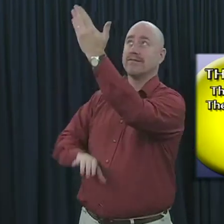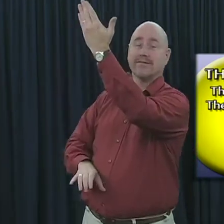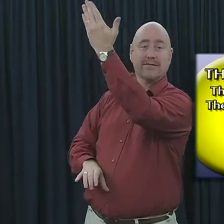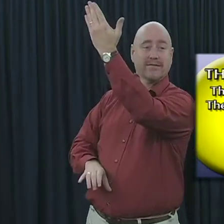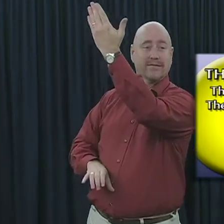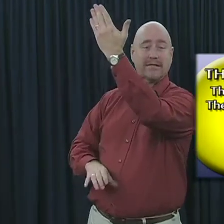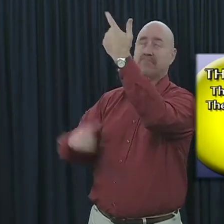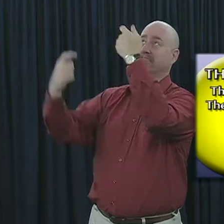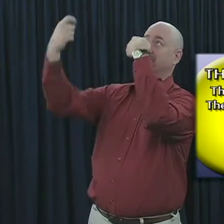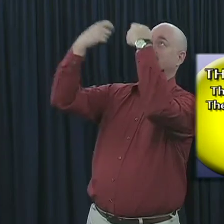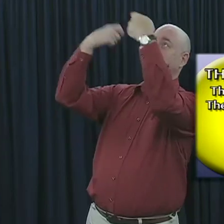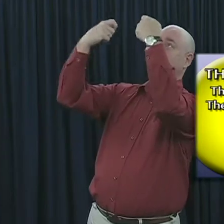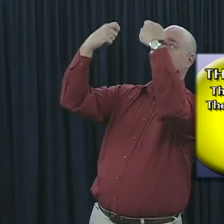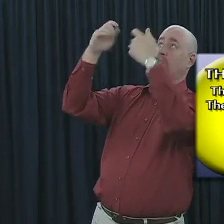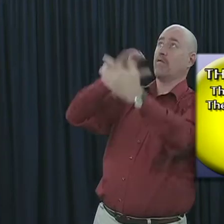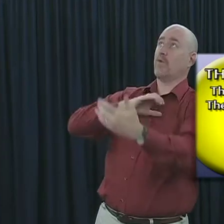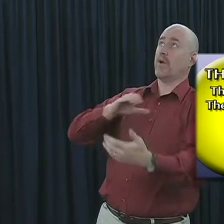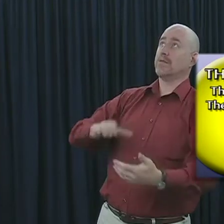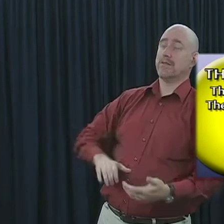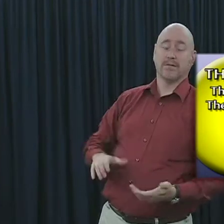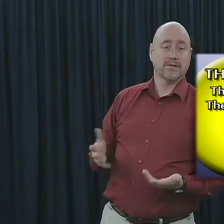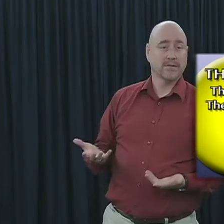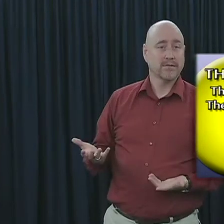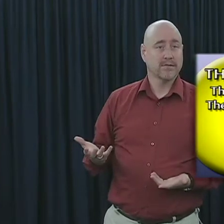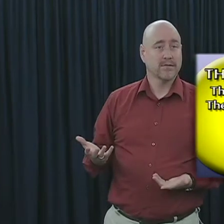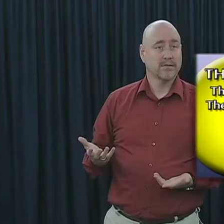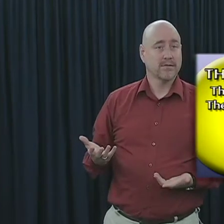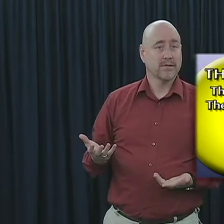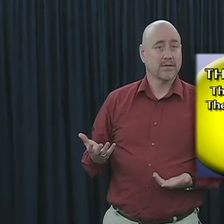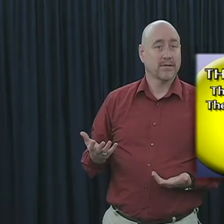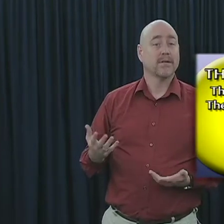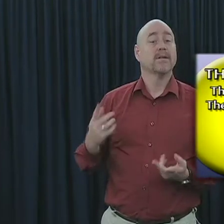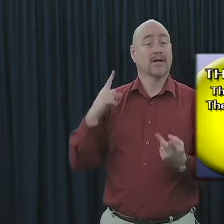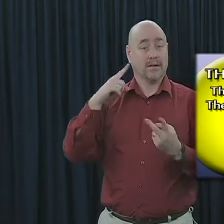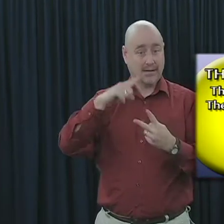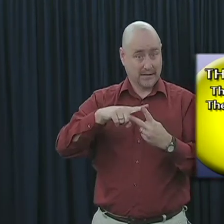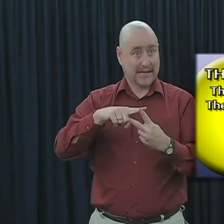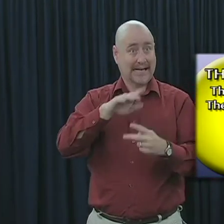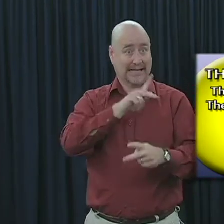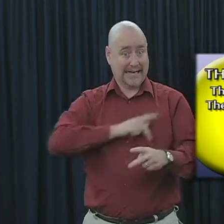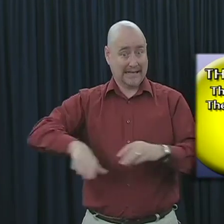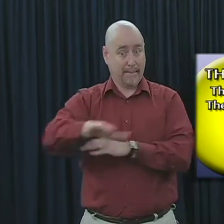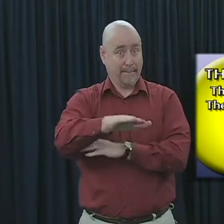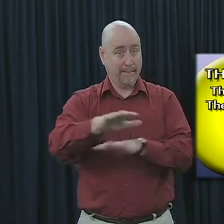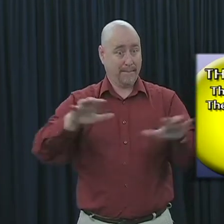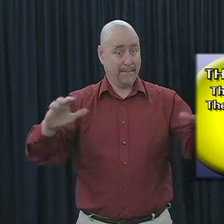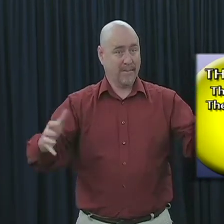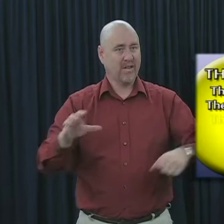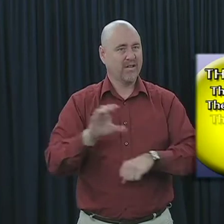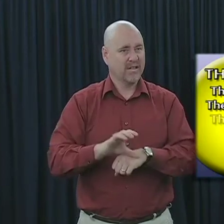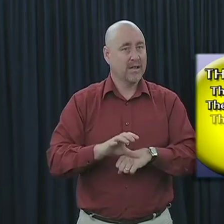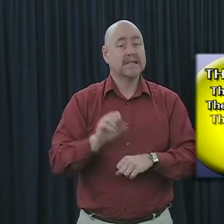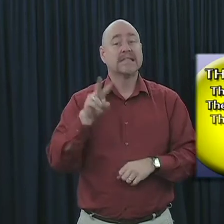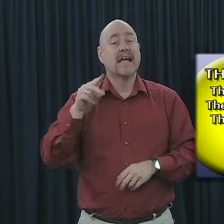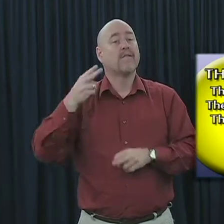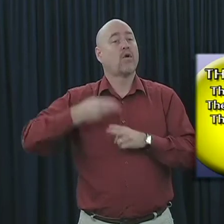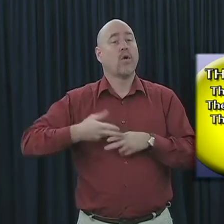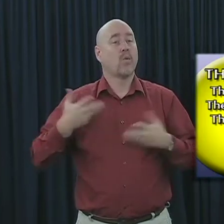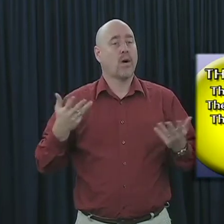under the rule and domain of Christ, the king. In addition to being known as the kingdom, the saved are also known as the